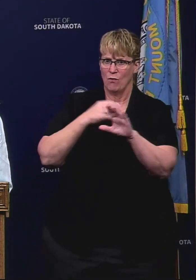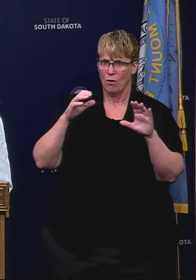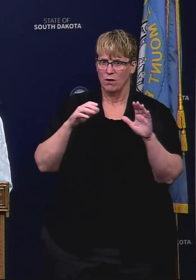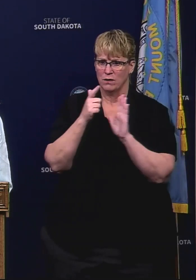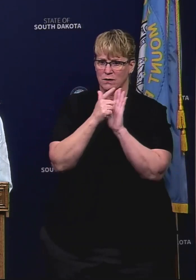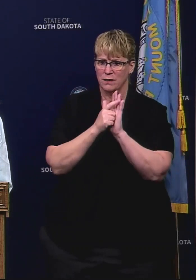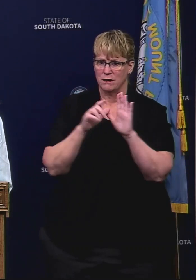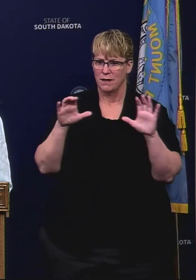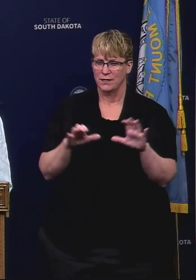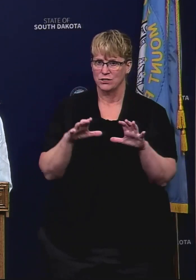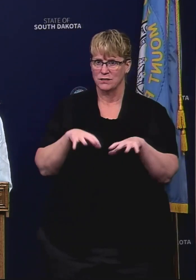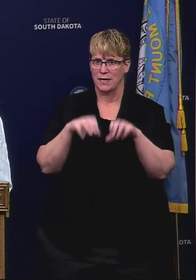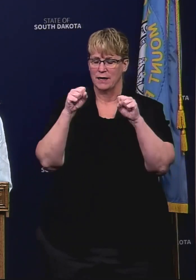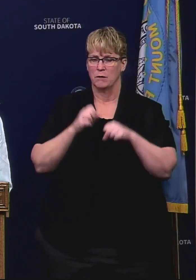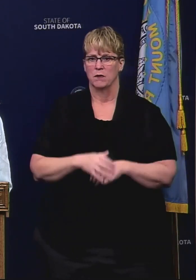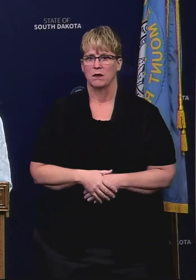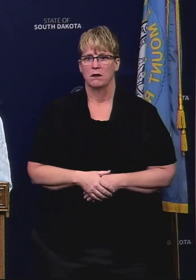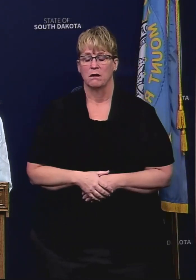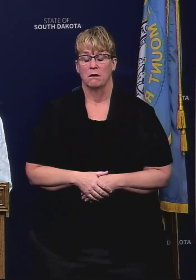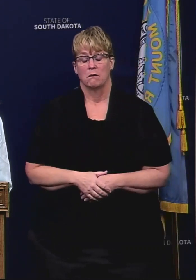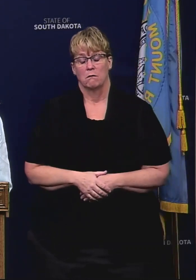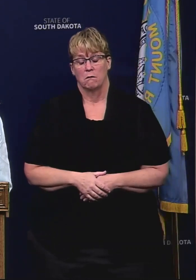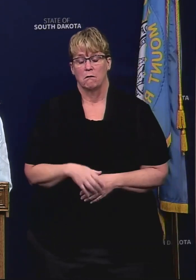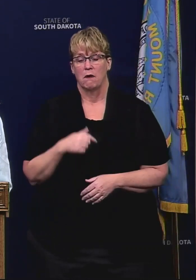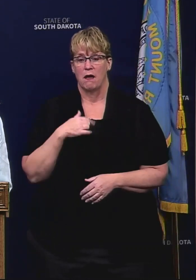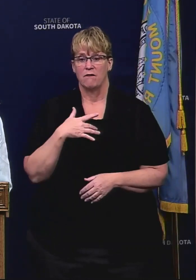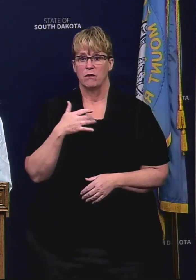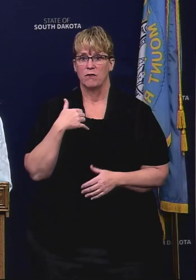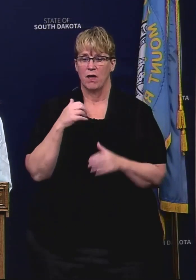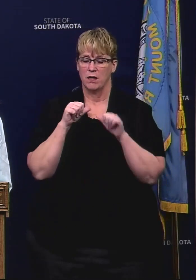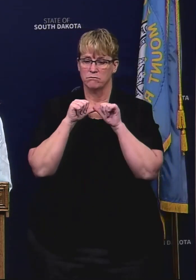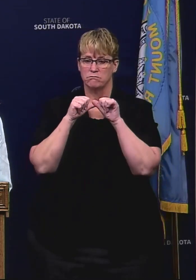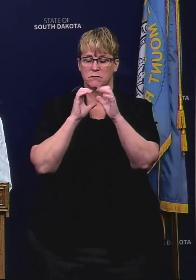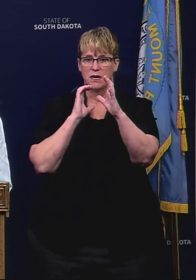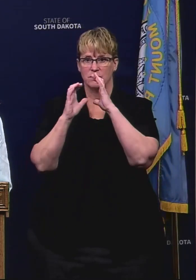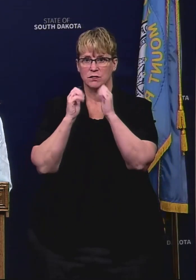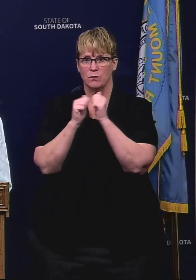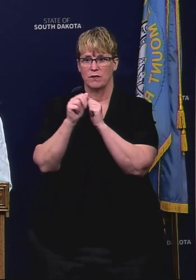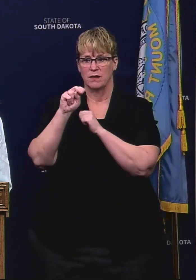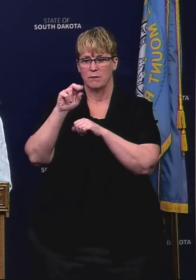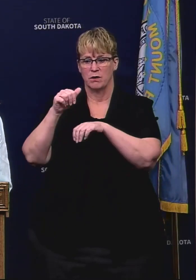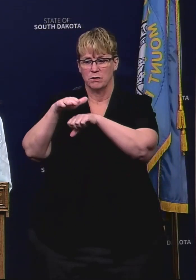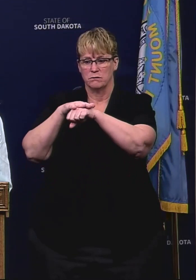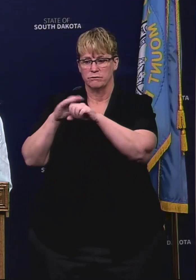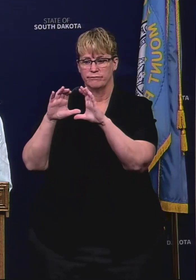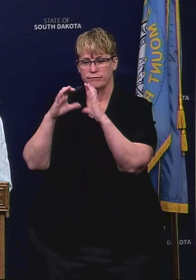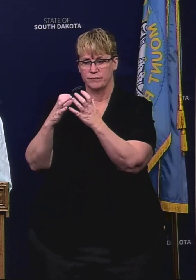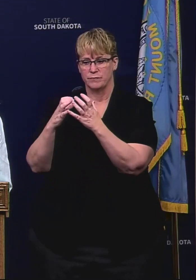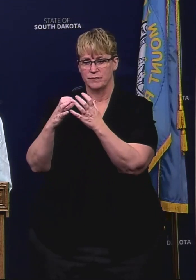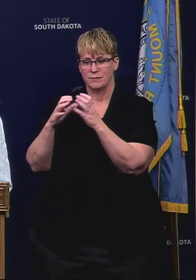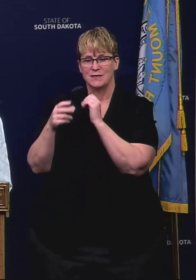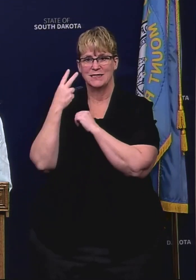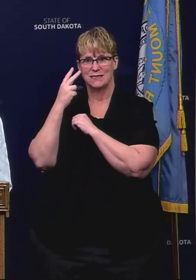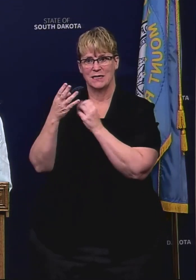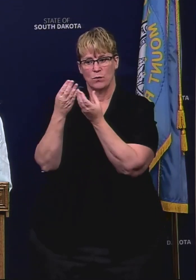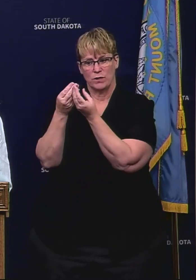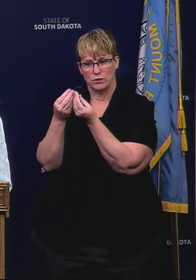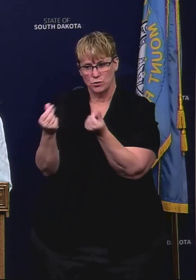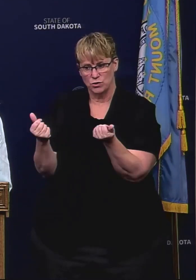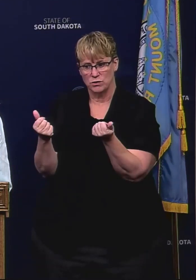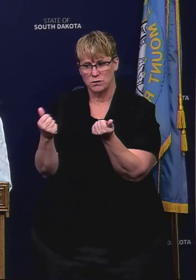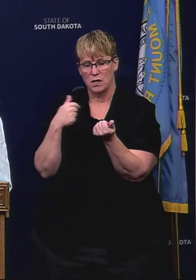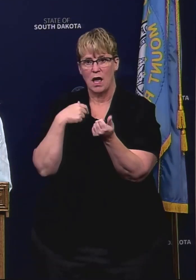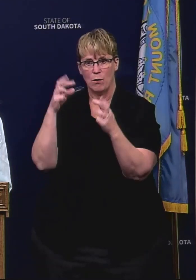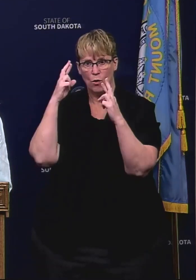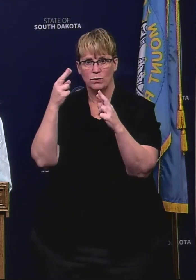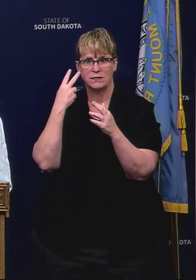taken? You know I think we've had ongoing conversations with the tribes hoping to see some kind of resolution and that's still